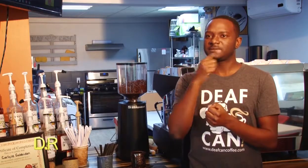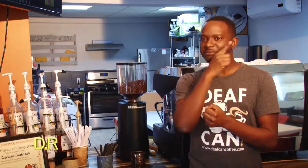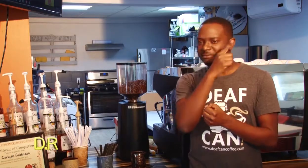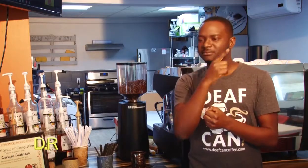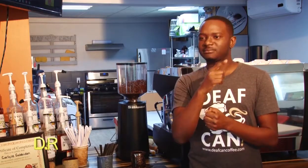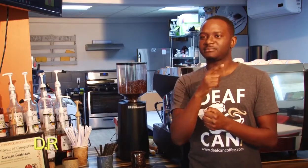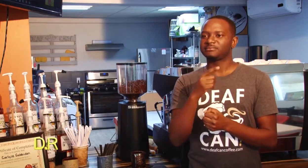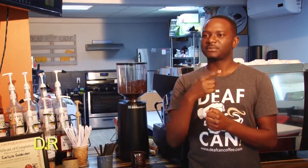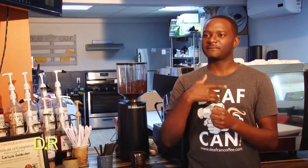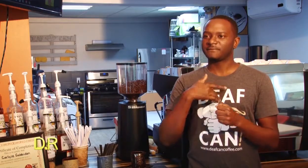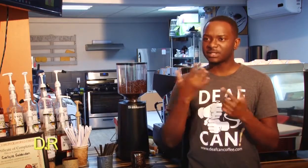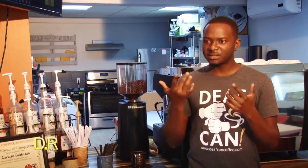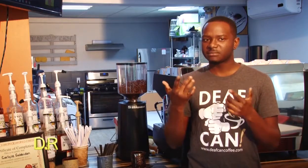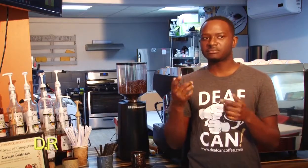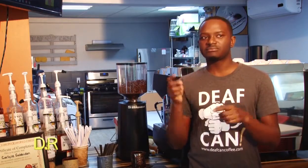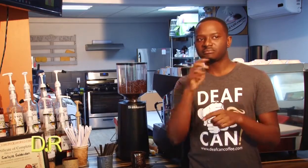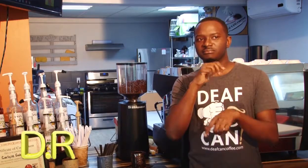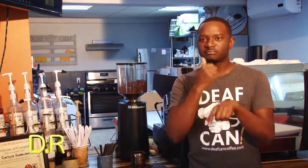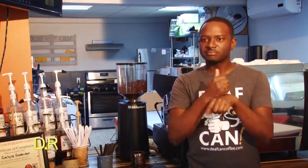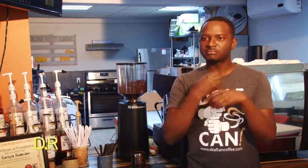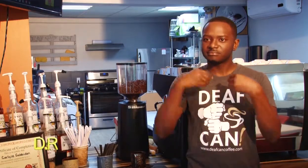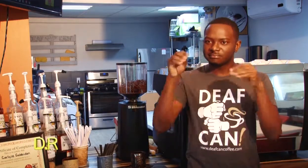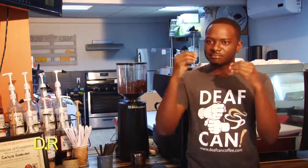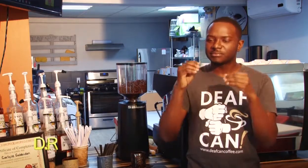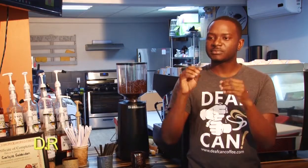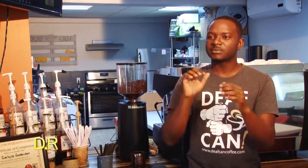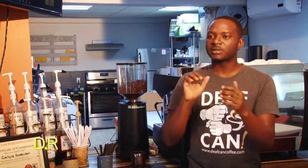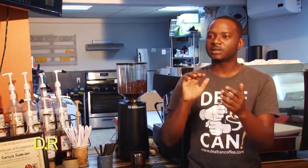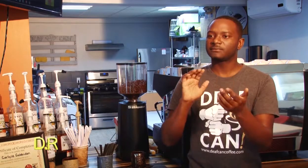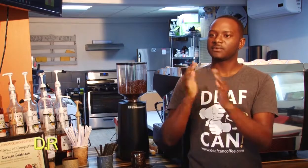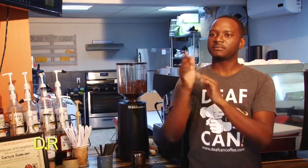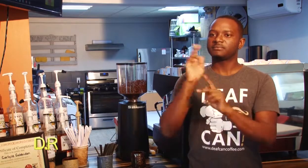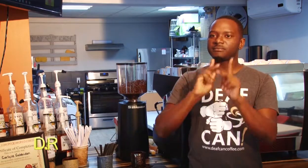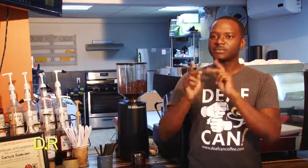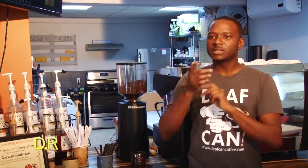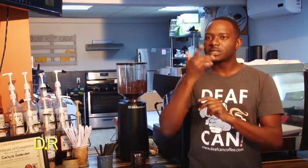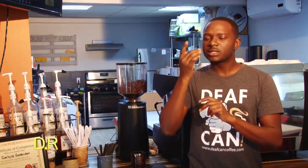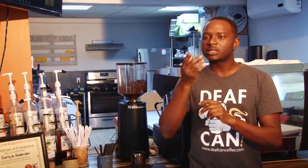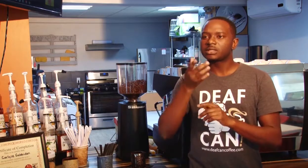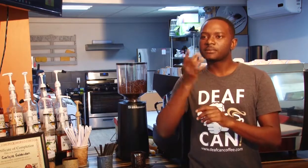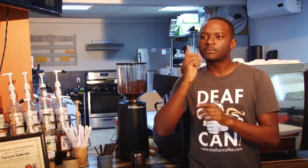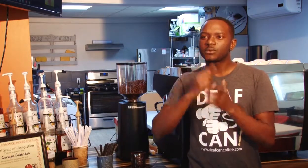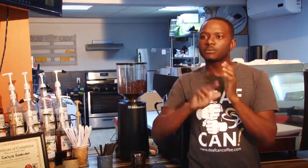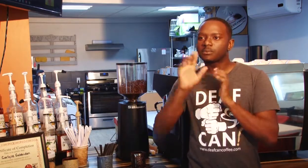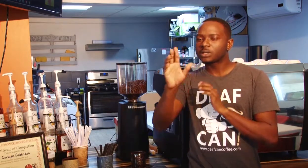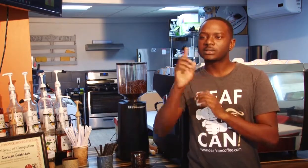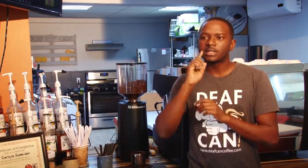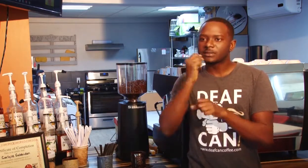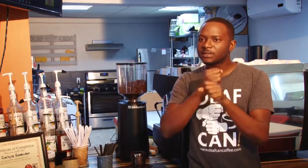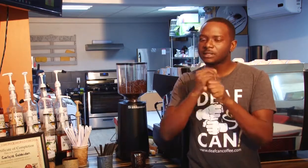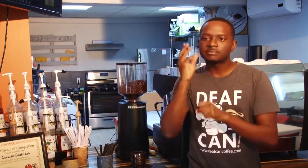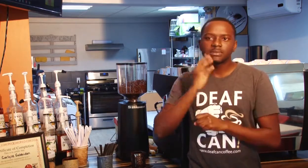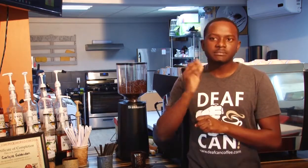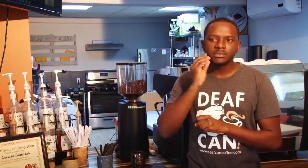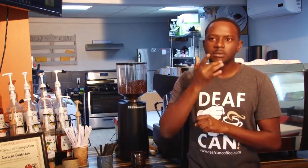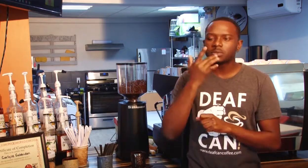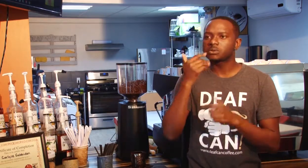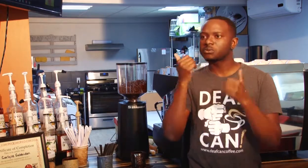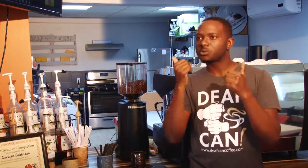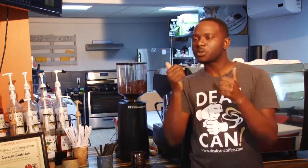motivated us through the grant that they gave us. We had gone to an event at Abilities Foundation, a school here. And they had met us there at the Abilities